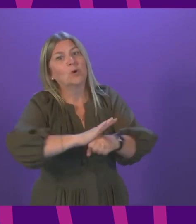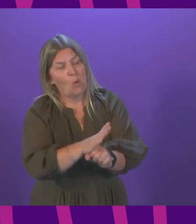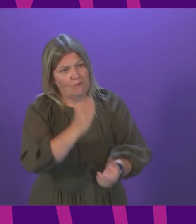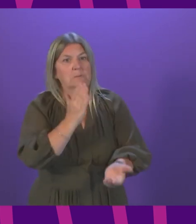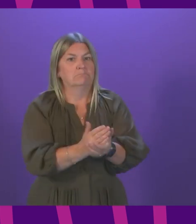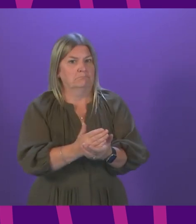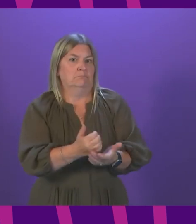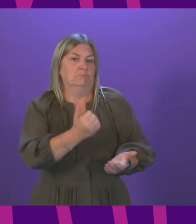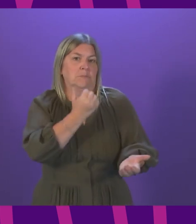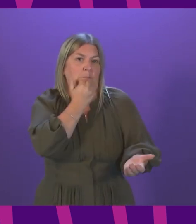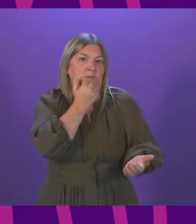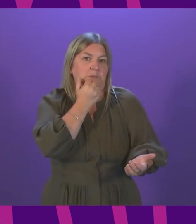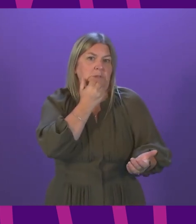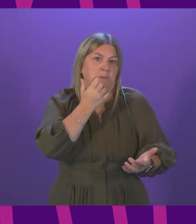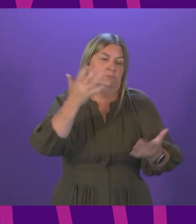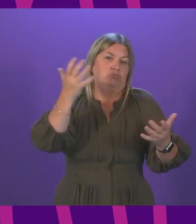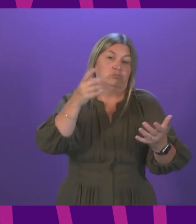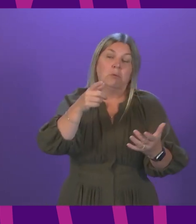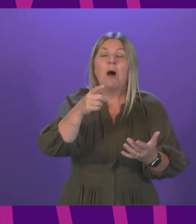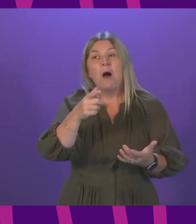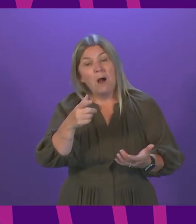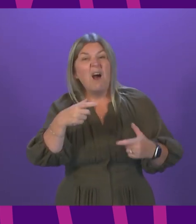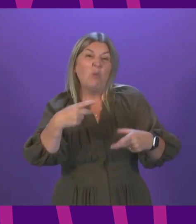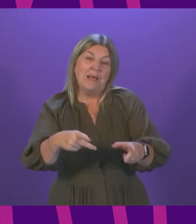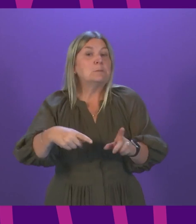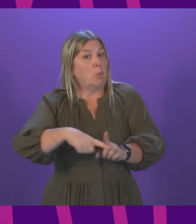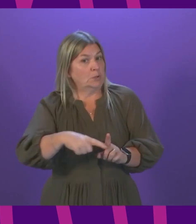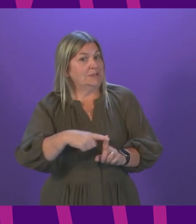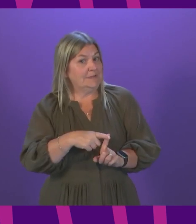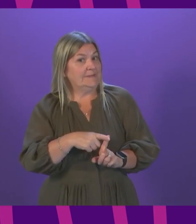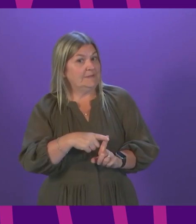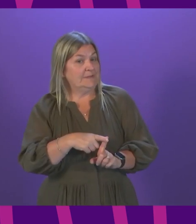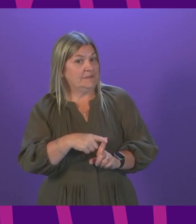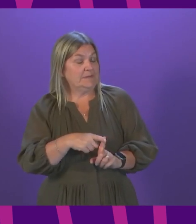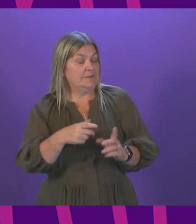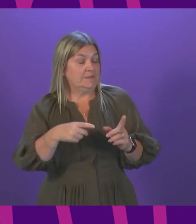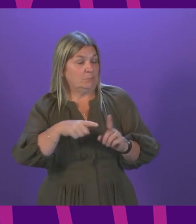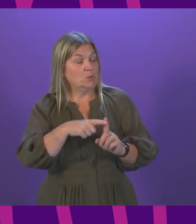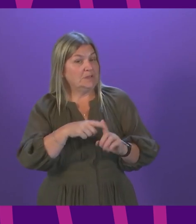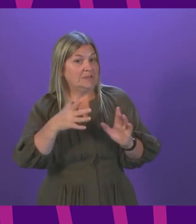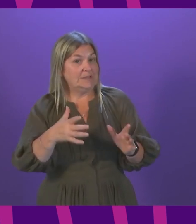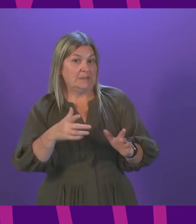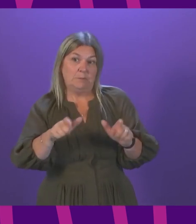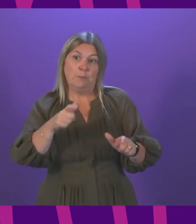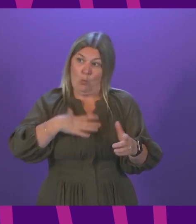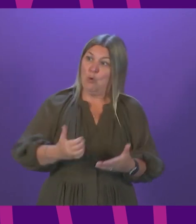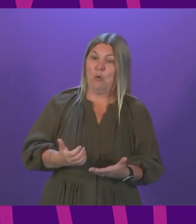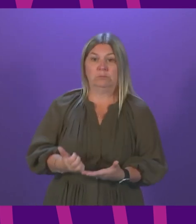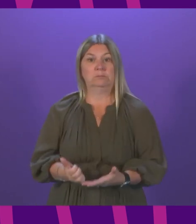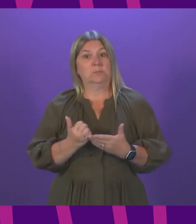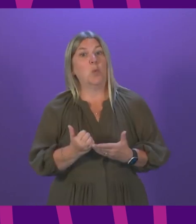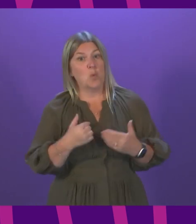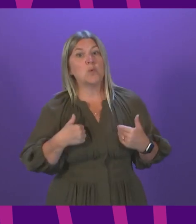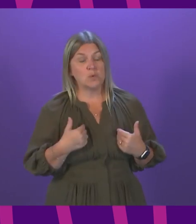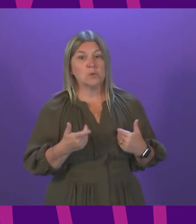that is positive because the stigma associated with mental health is much lower than it previously was, but the pressure that puts on